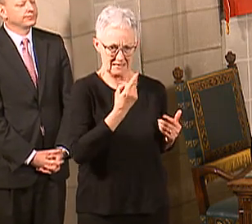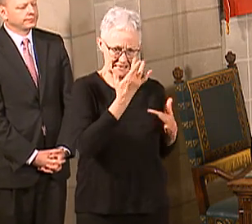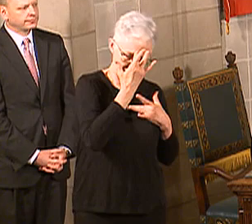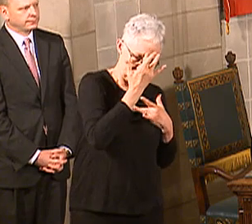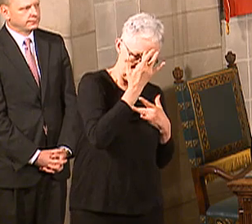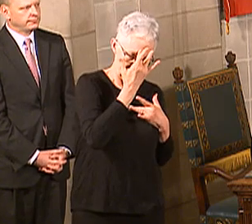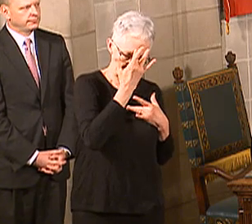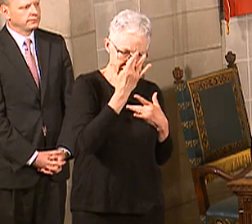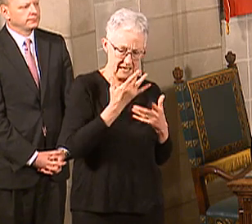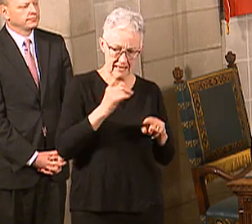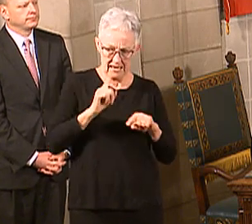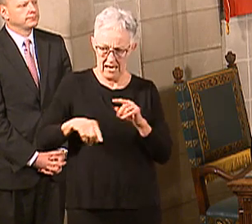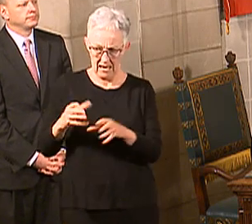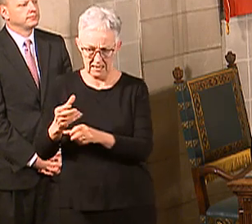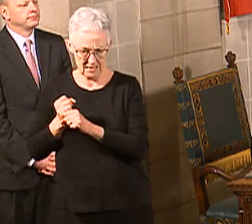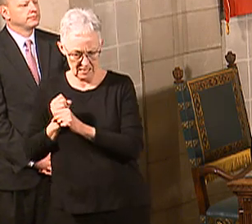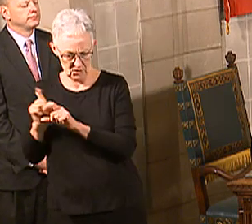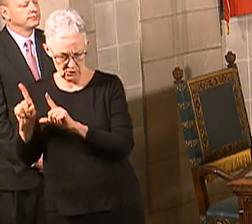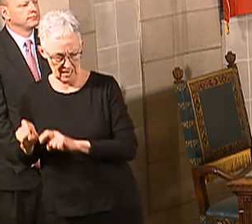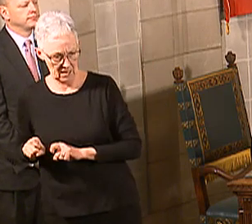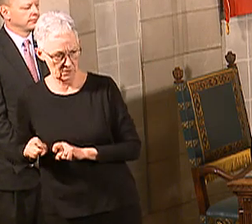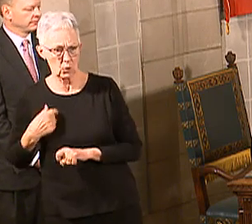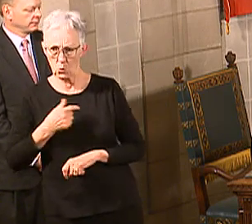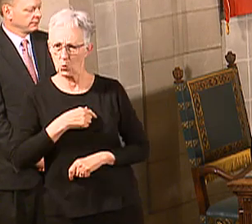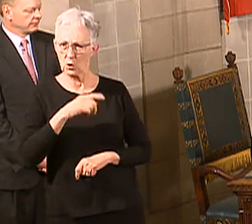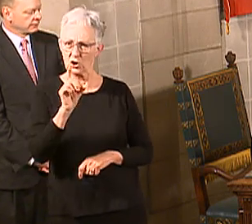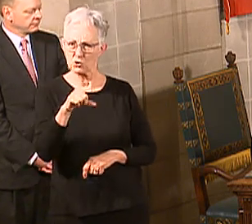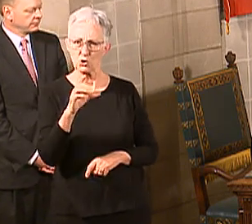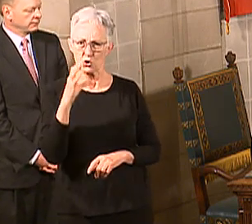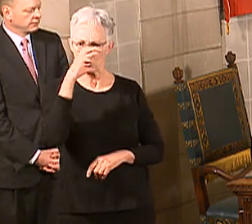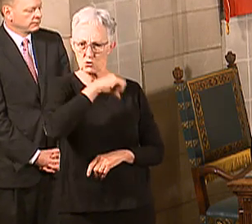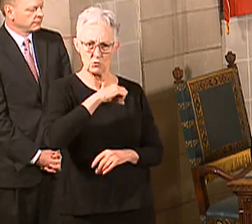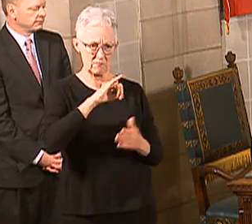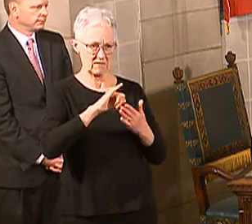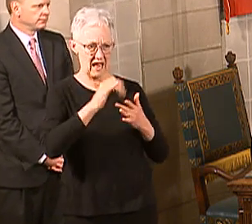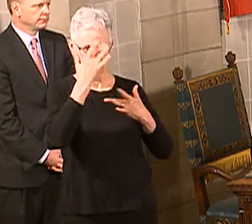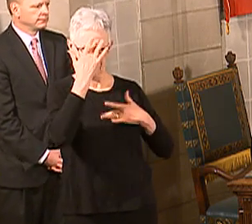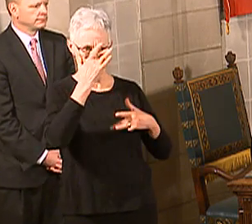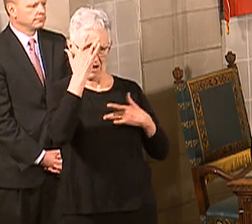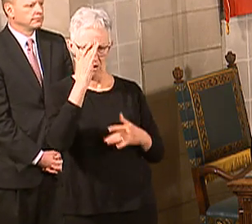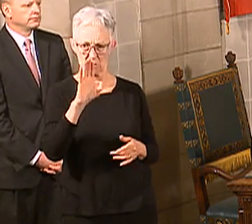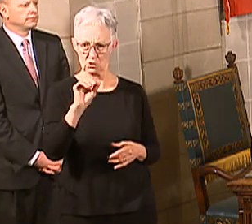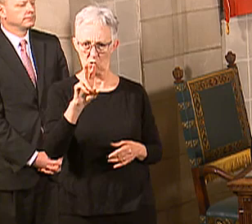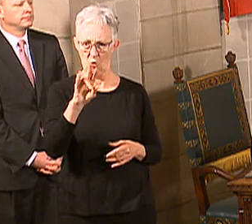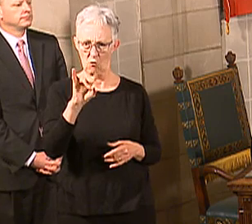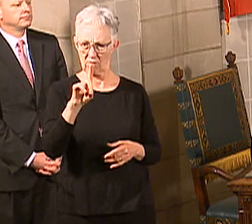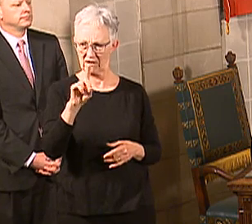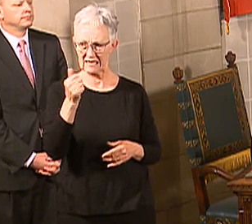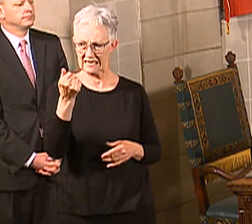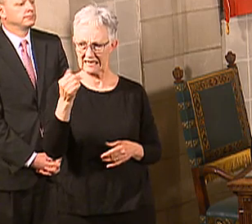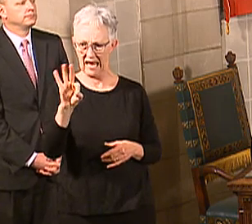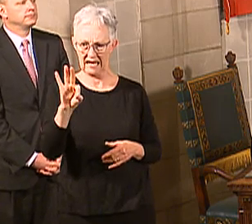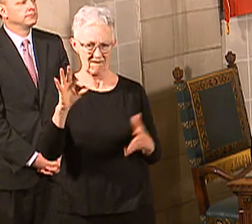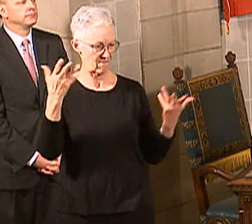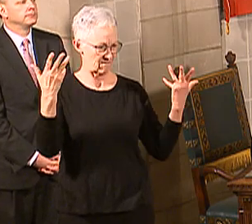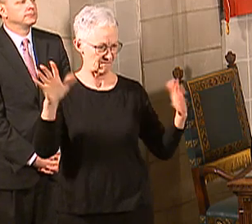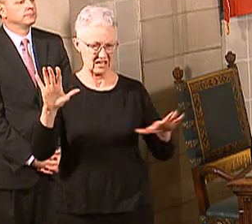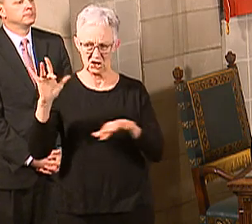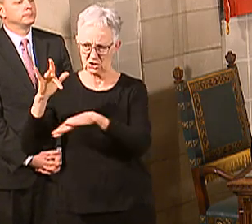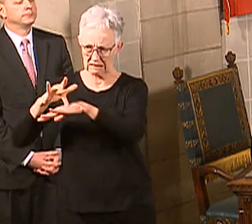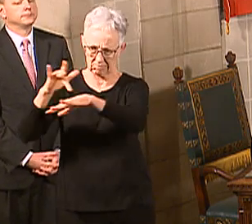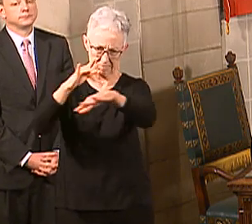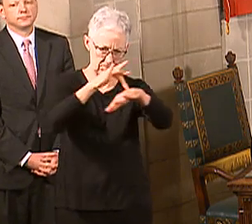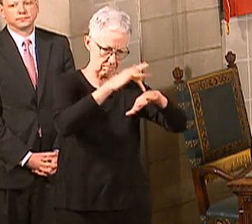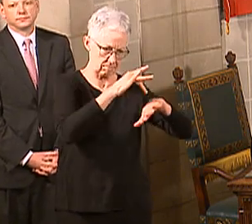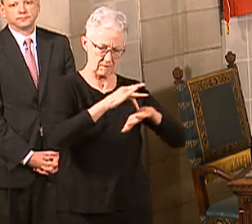is it not reasonable to assume that the virus has already reached most of the state and act accordingly? So, again, Andrew, so we've